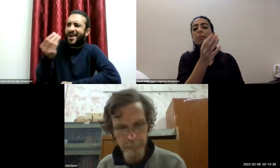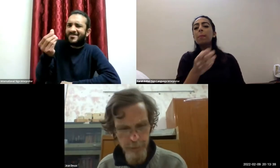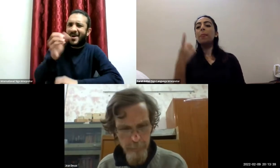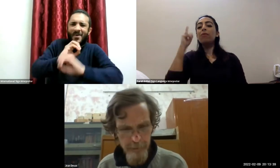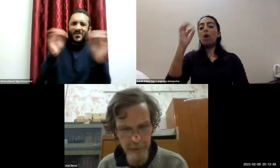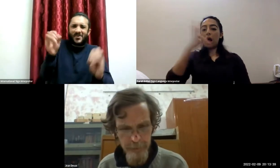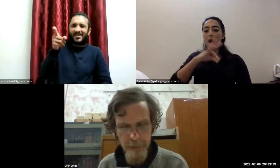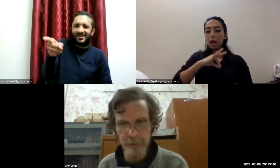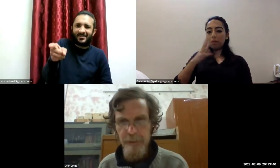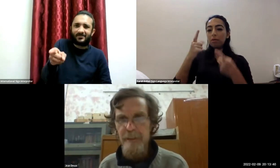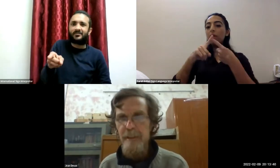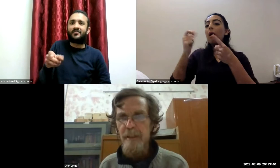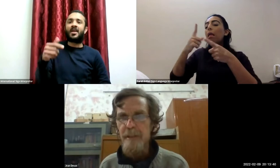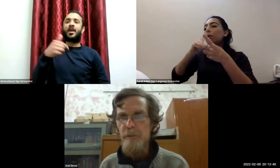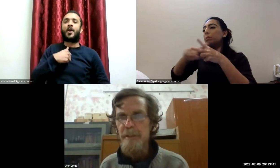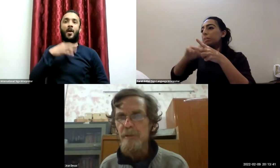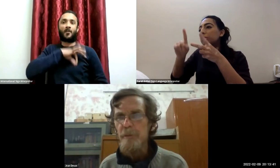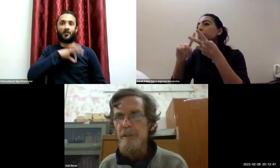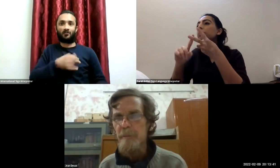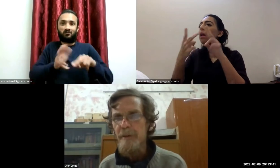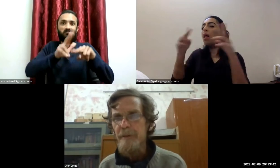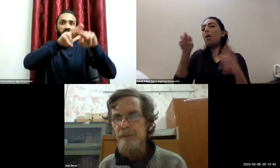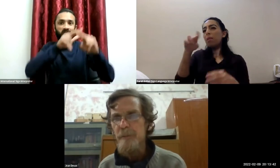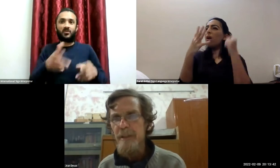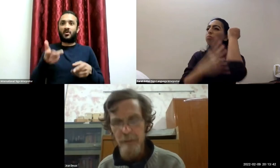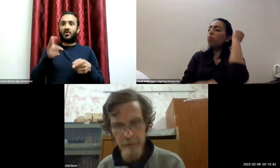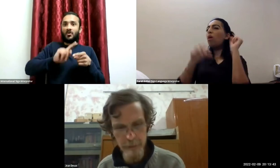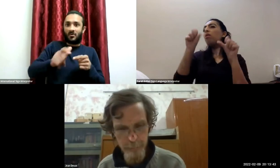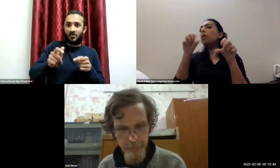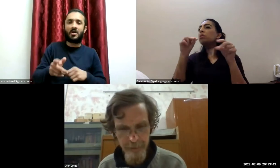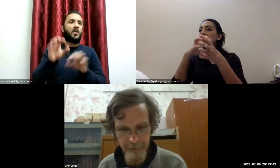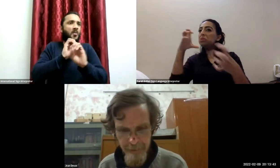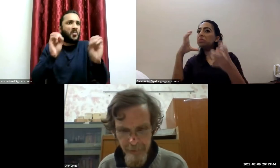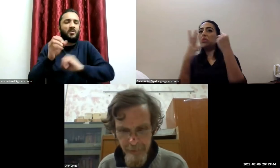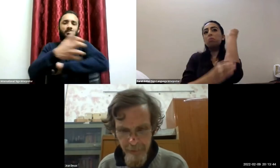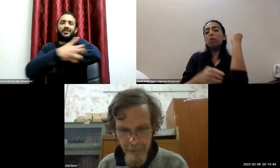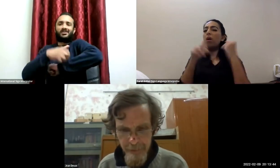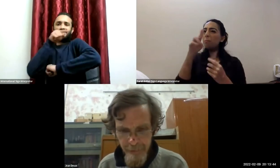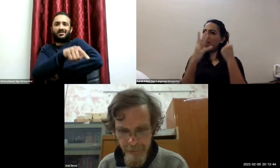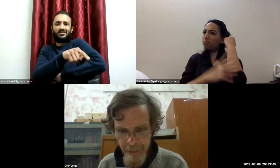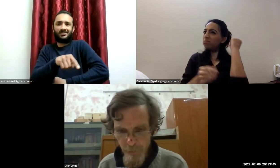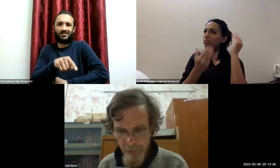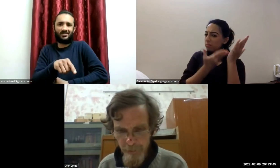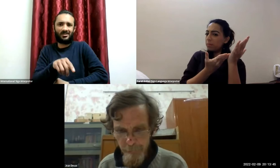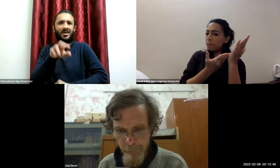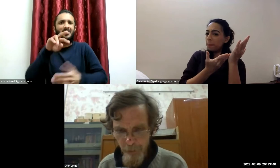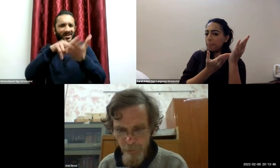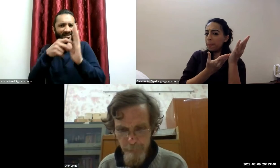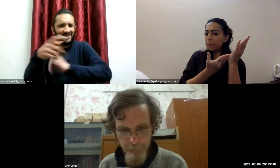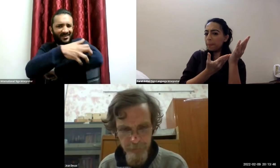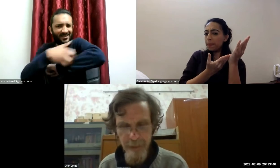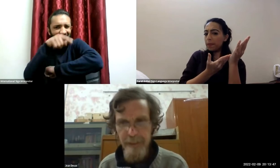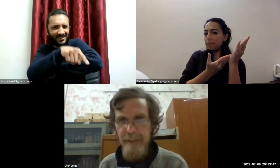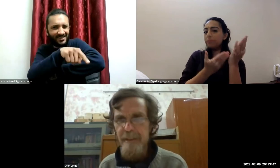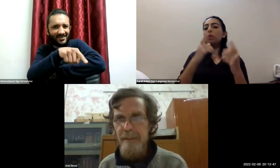or per capita expenditure like so many rupees per month or so many dollars per day and then anyone below